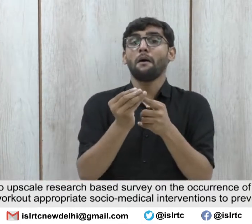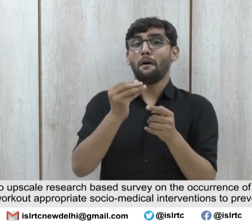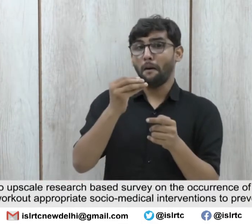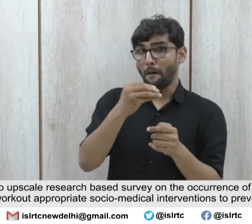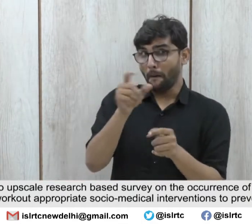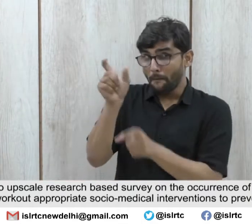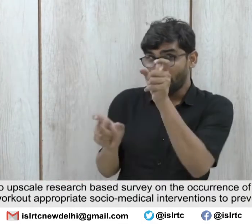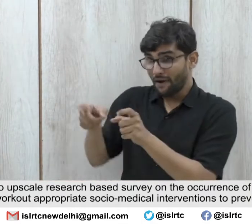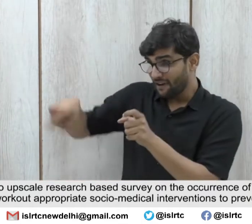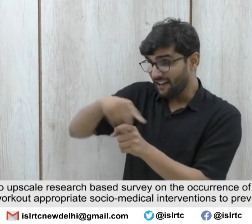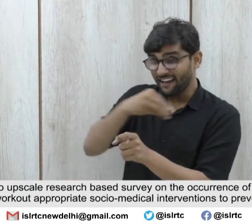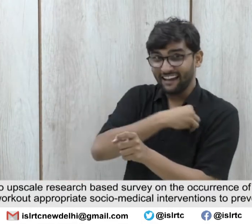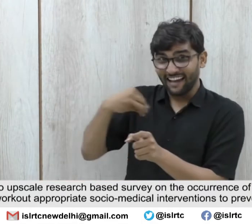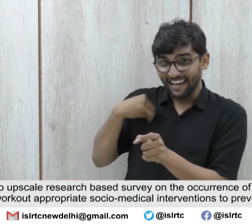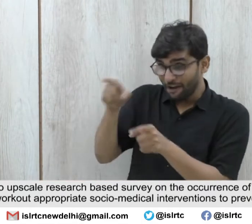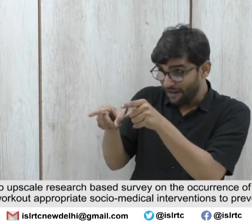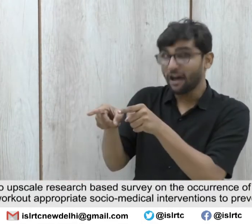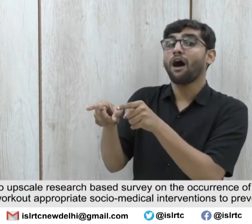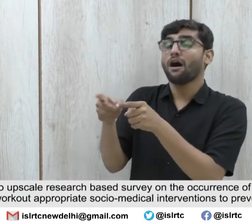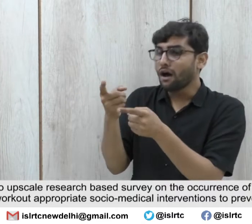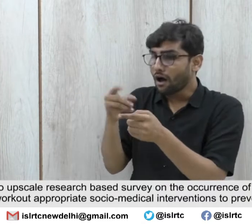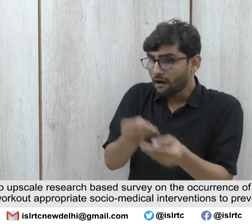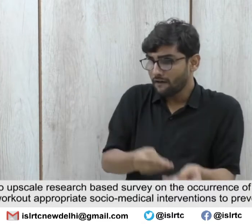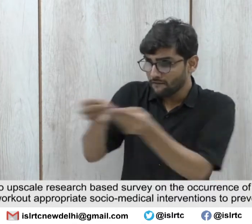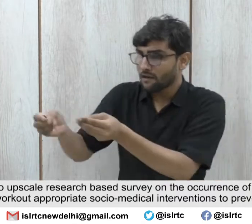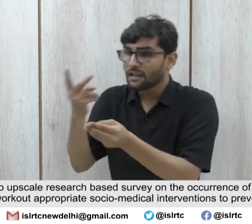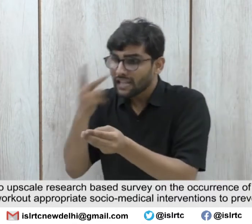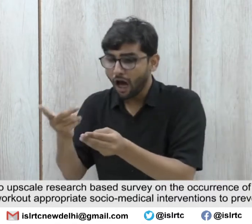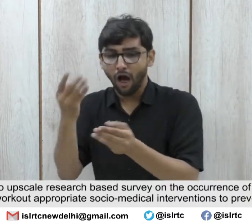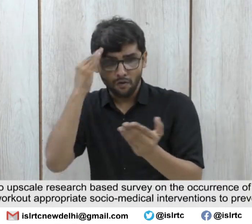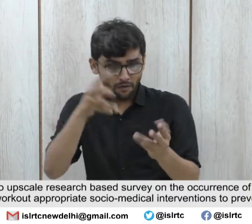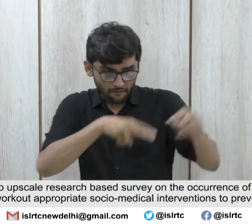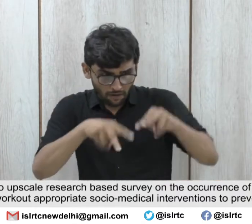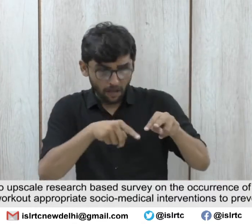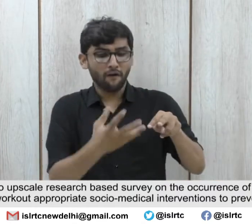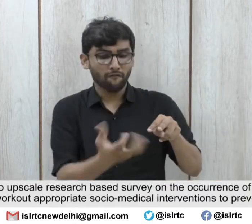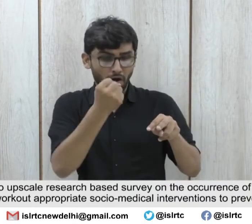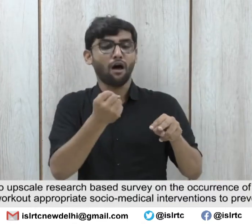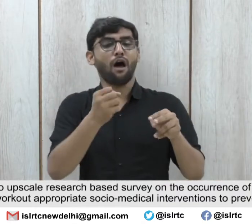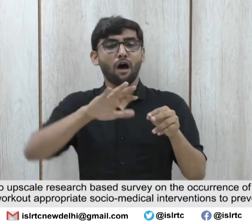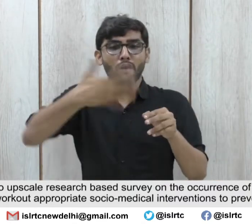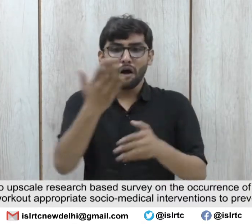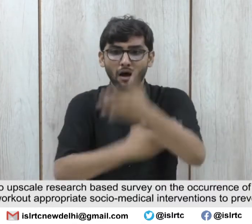appropriate socio-medical interventions to prevent